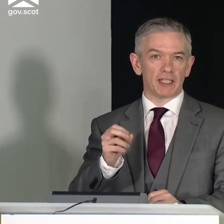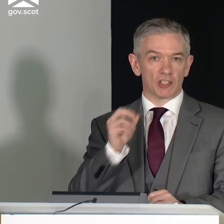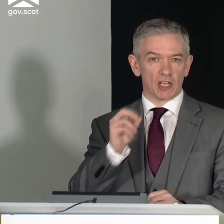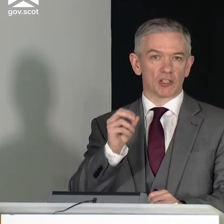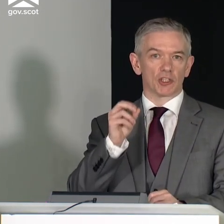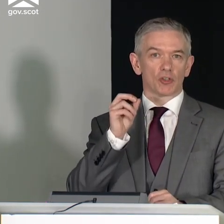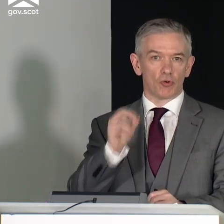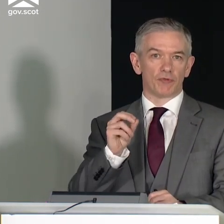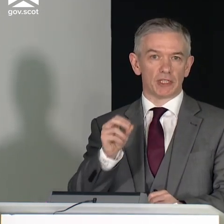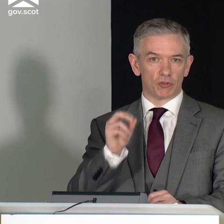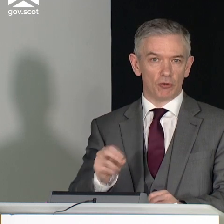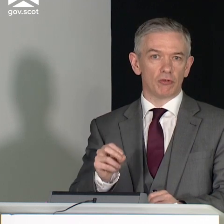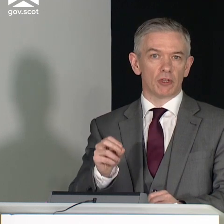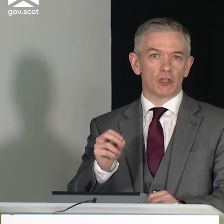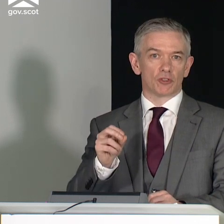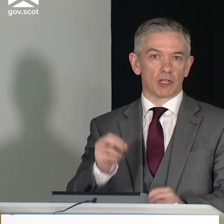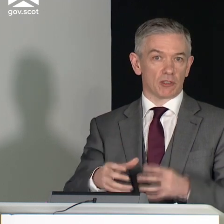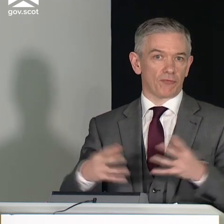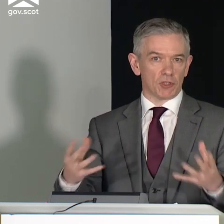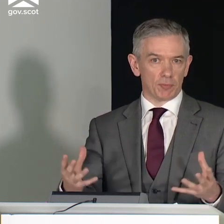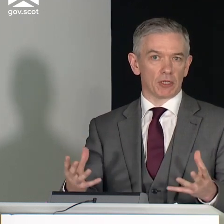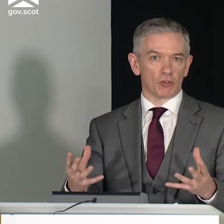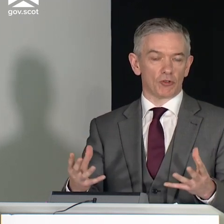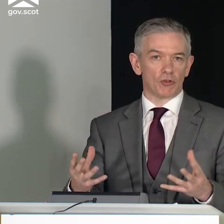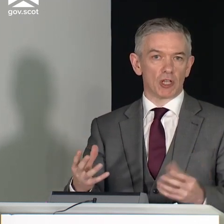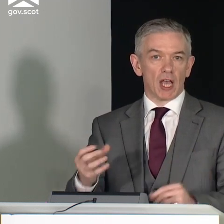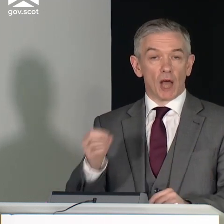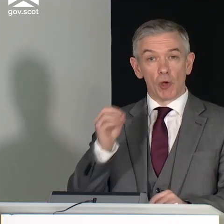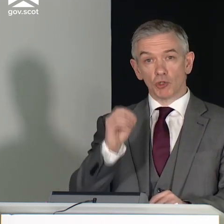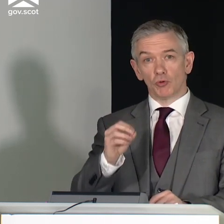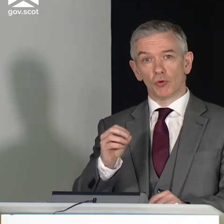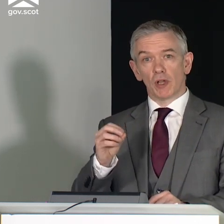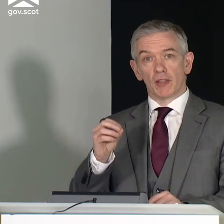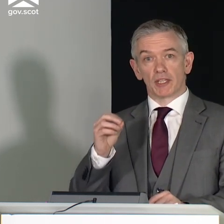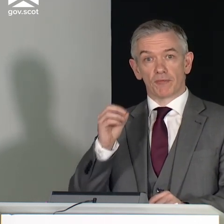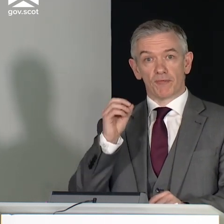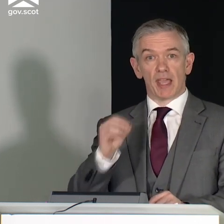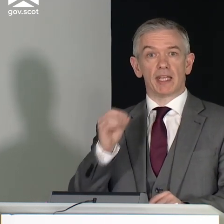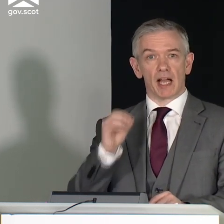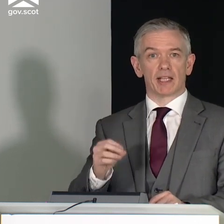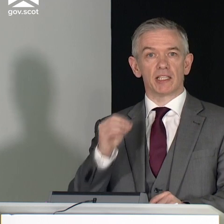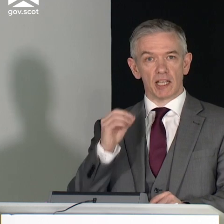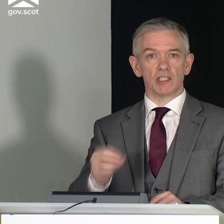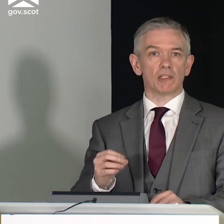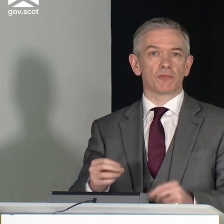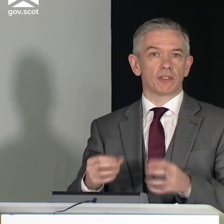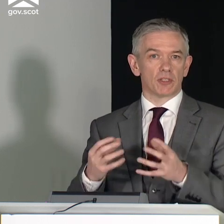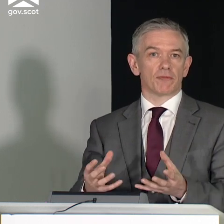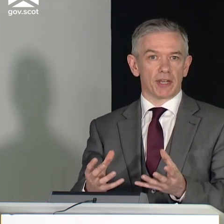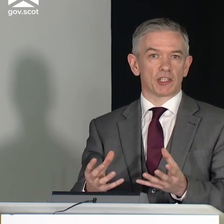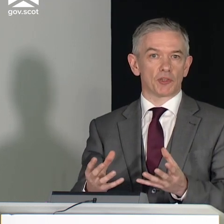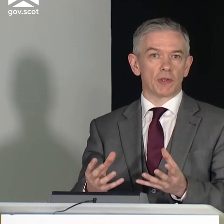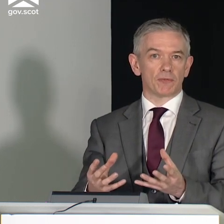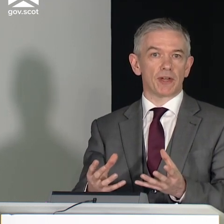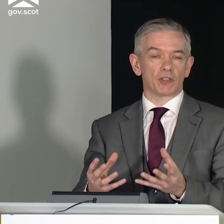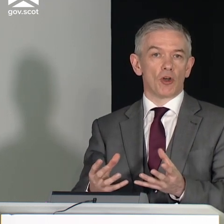COVID-19, SARS-CoV-2. So that's the first bit of good news. And we also know that it's very highly sensitive to